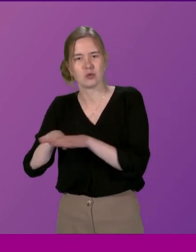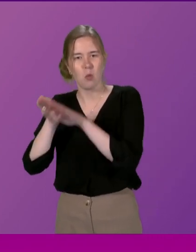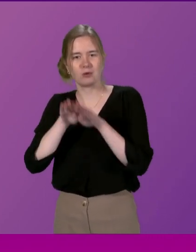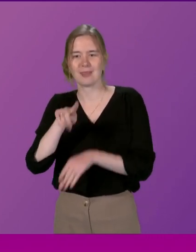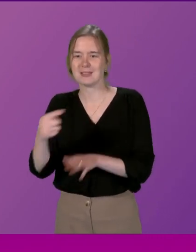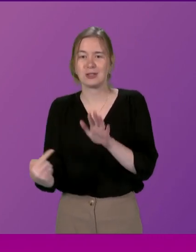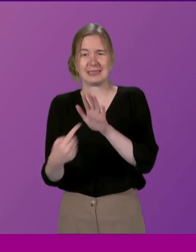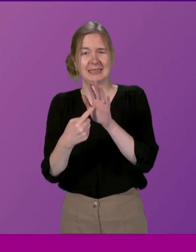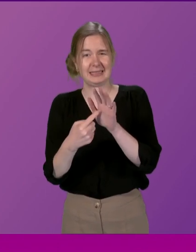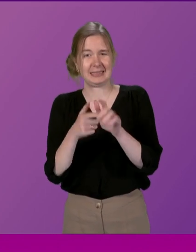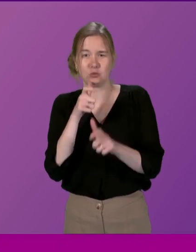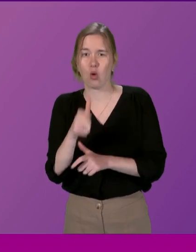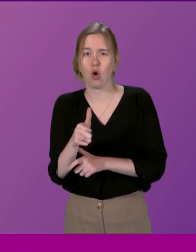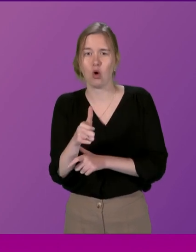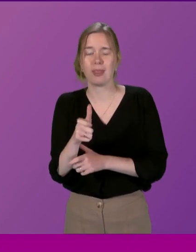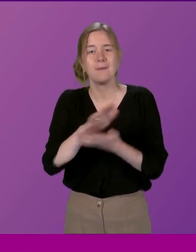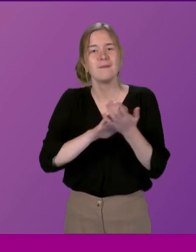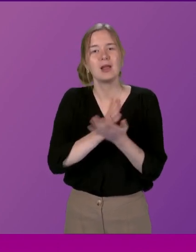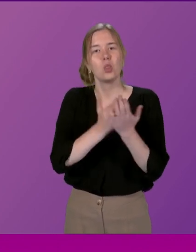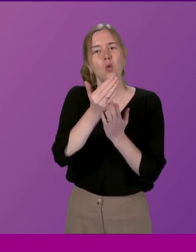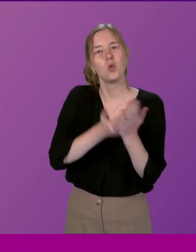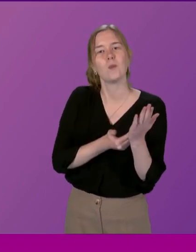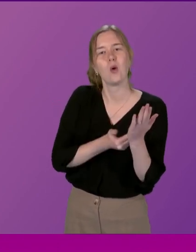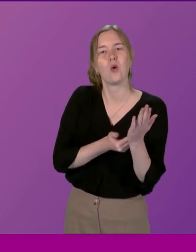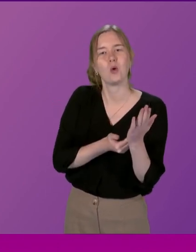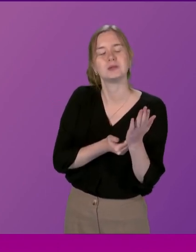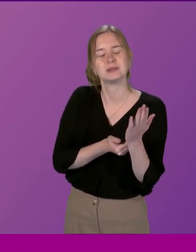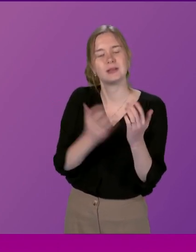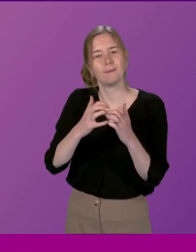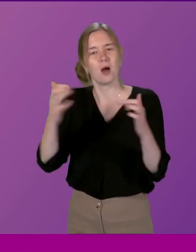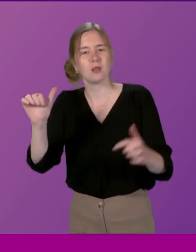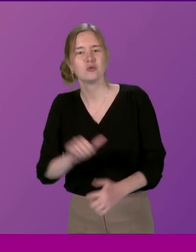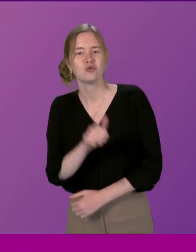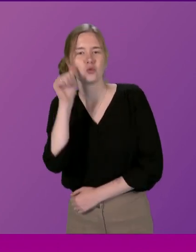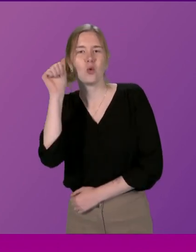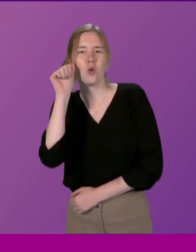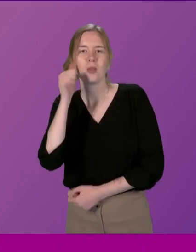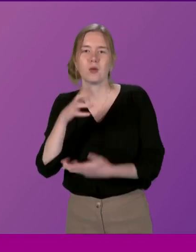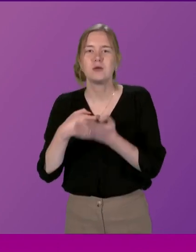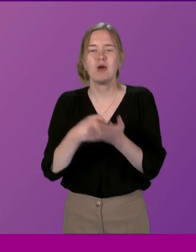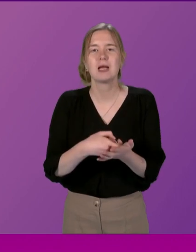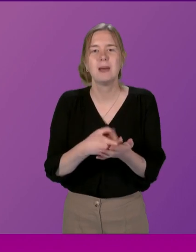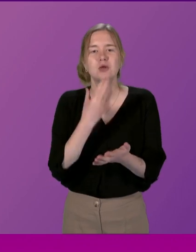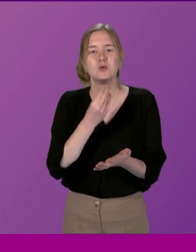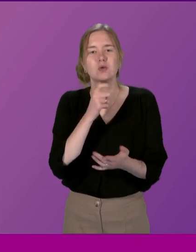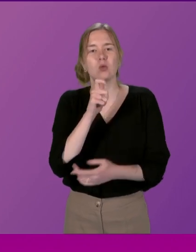are key terms defined in page 4 of the report And Parliament should know that we recommend the use of the term people's